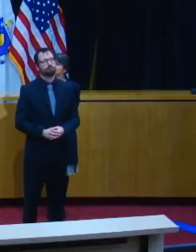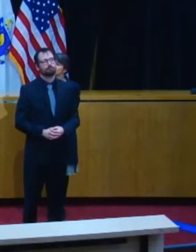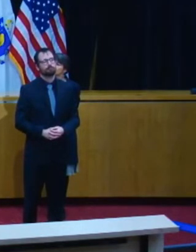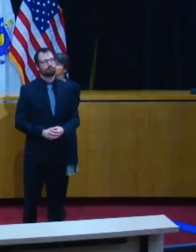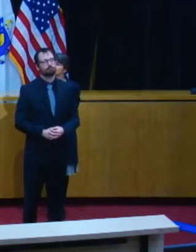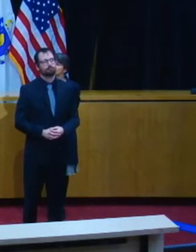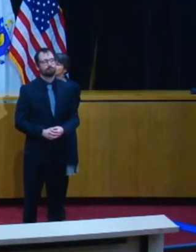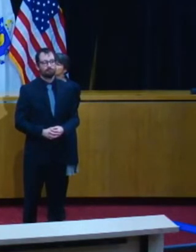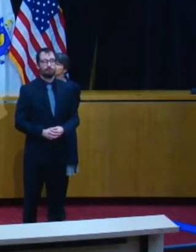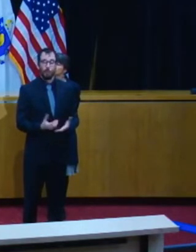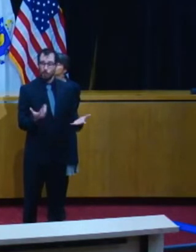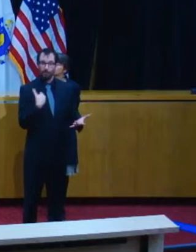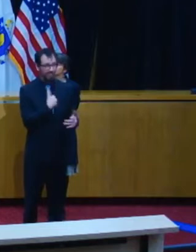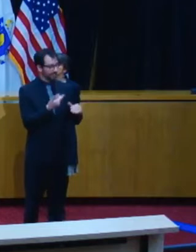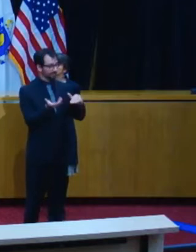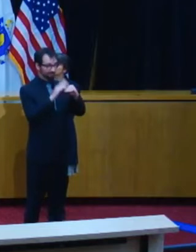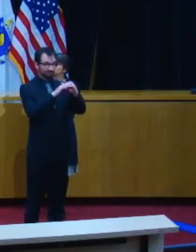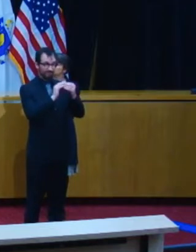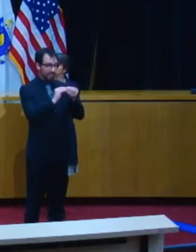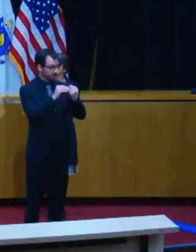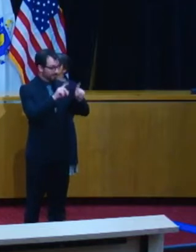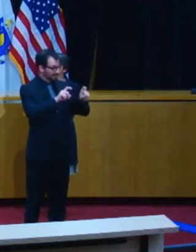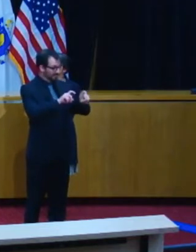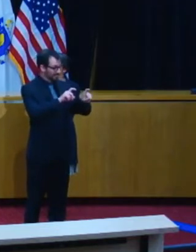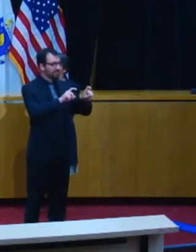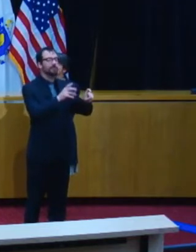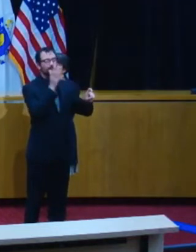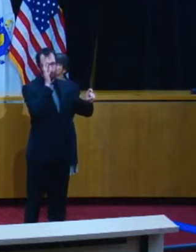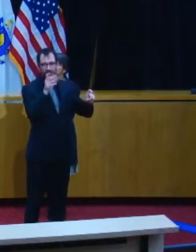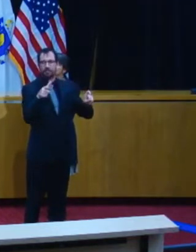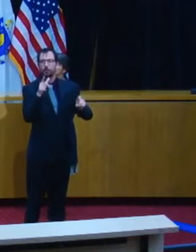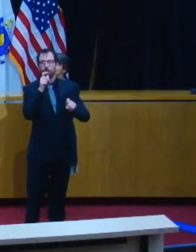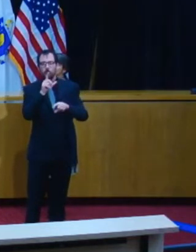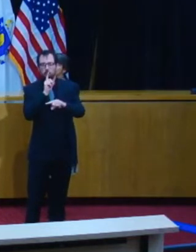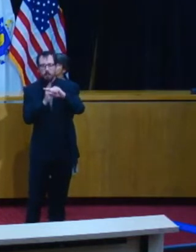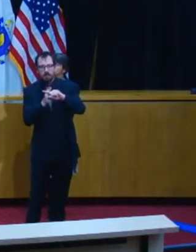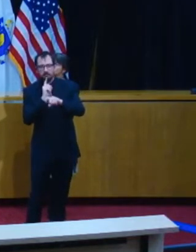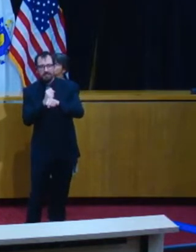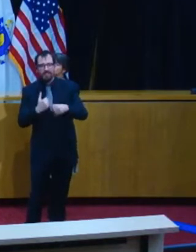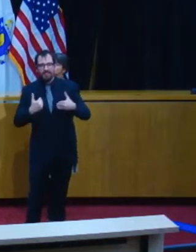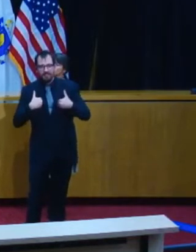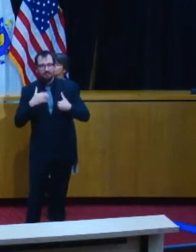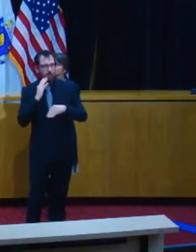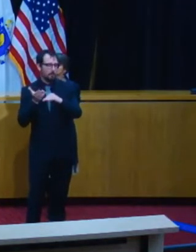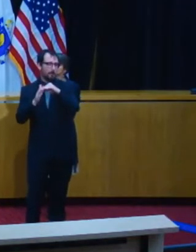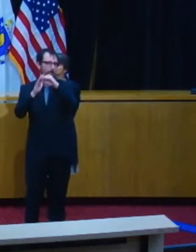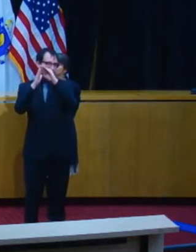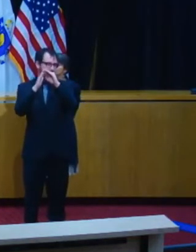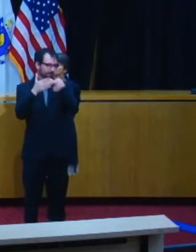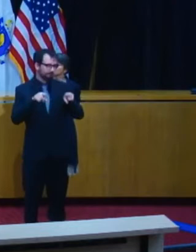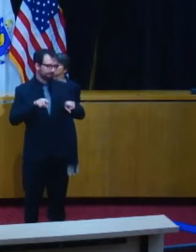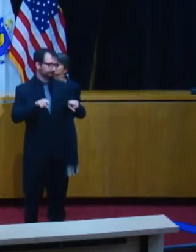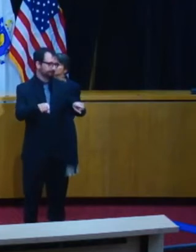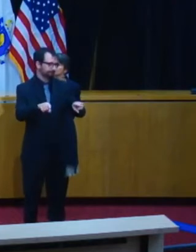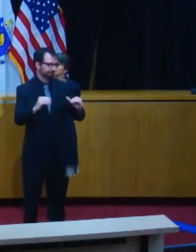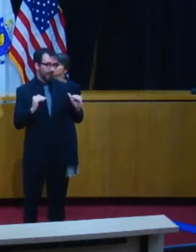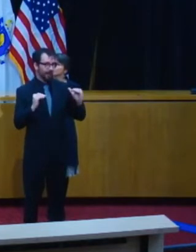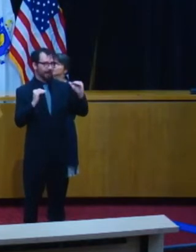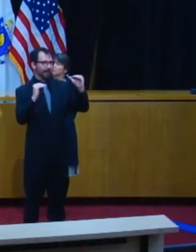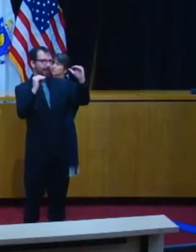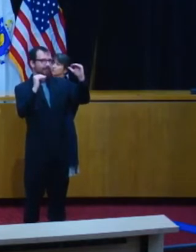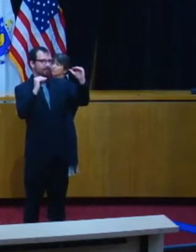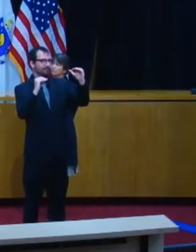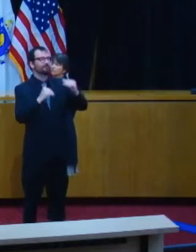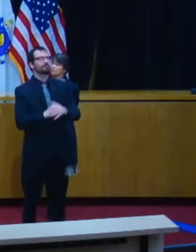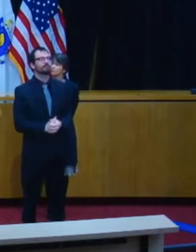preparations involves increasing our ability to trace and isolate cases. We've mentioned before that the command center